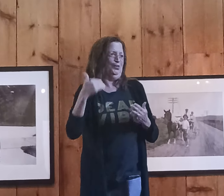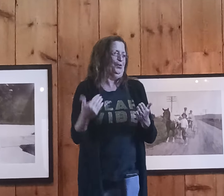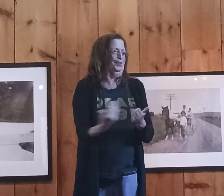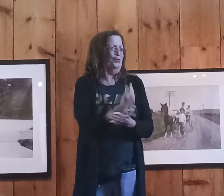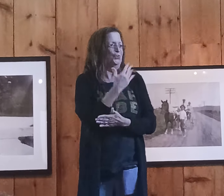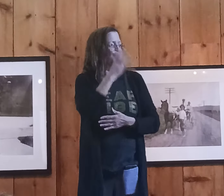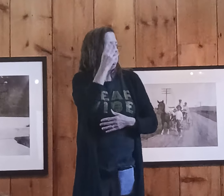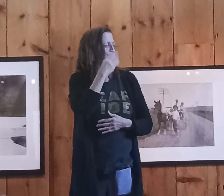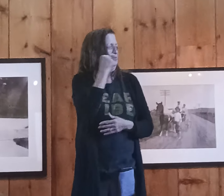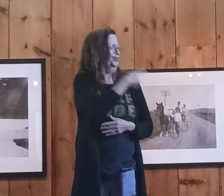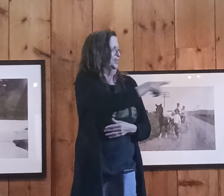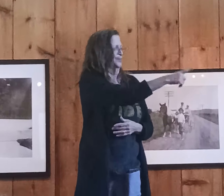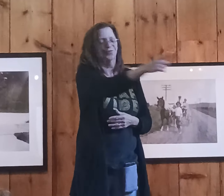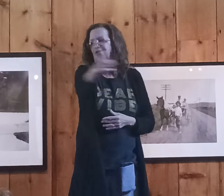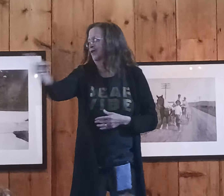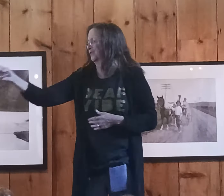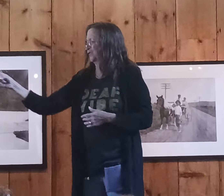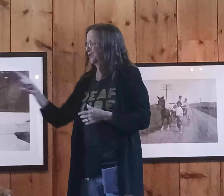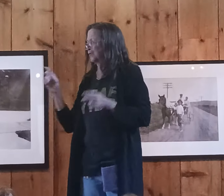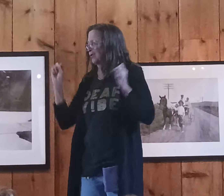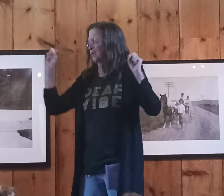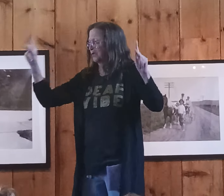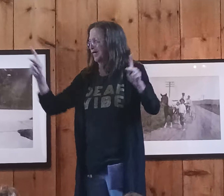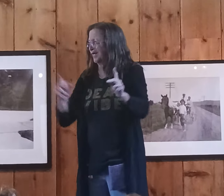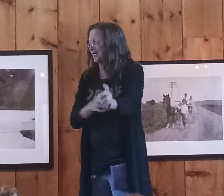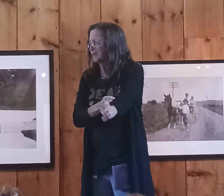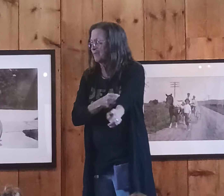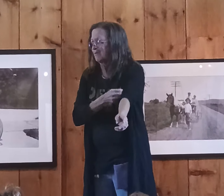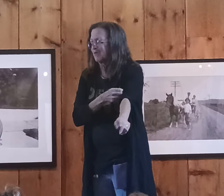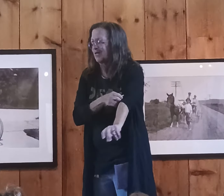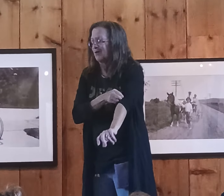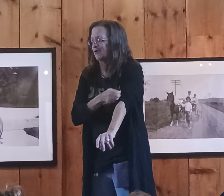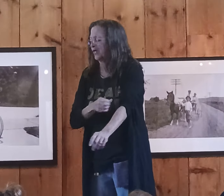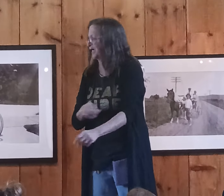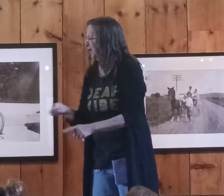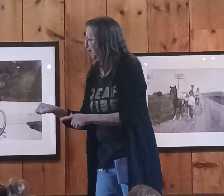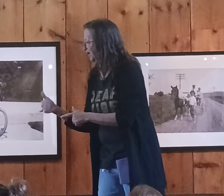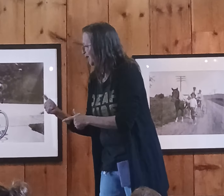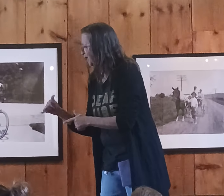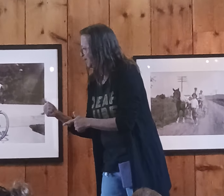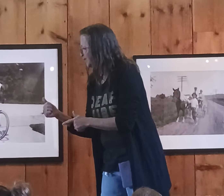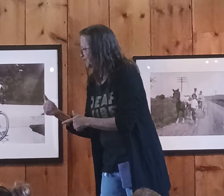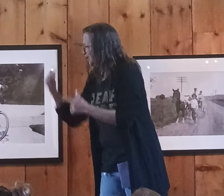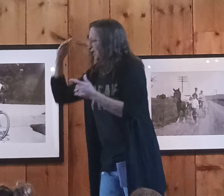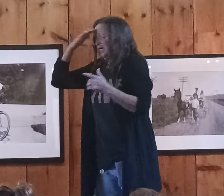If you've never visited the Anderson Center before, it will be a great opportunity for you all to.